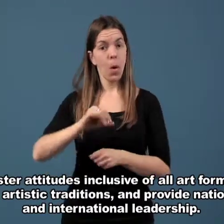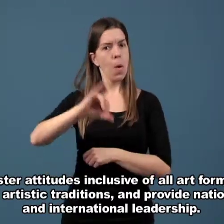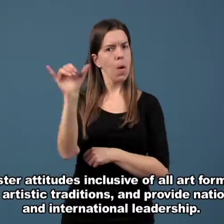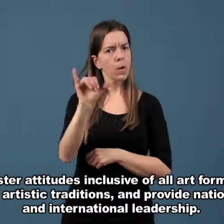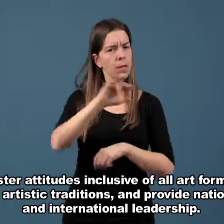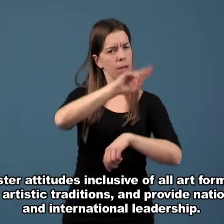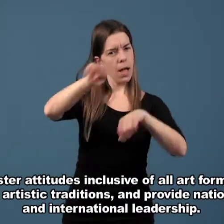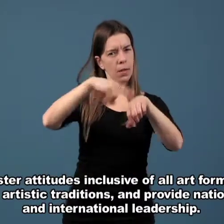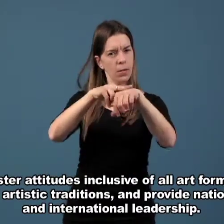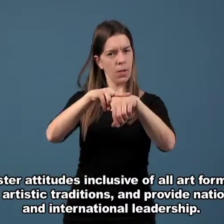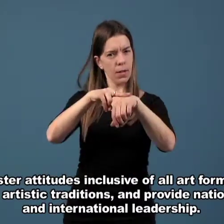leadership.